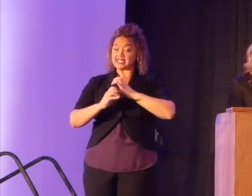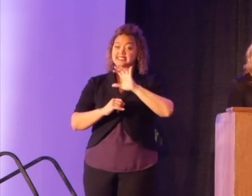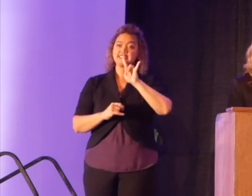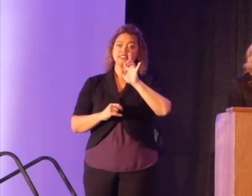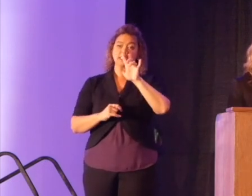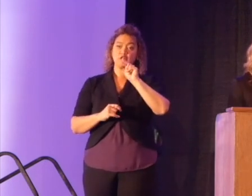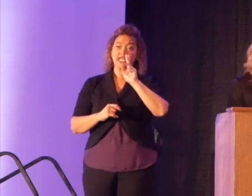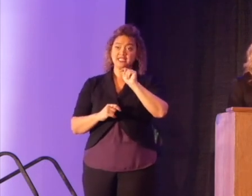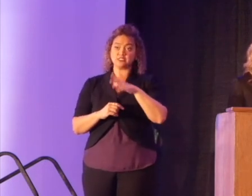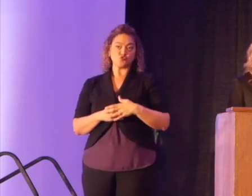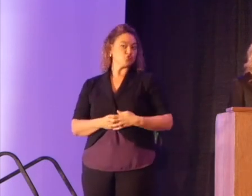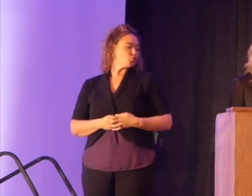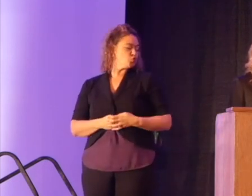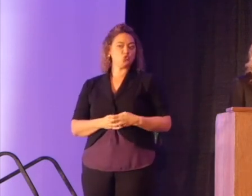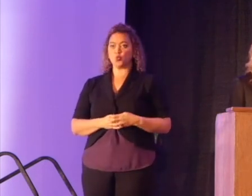No.